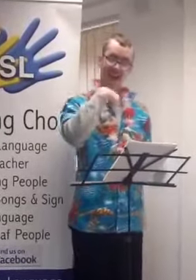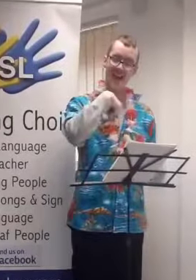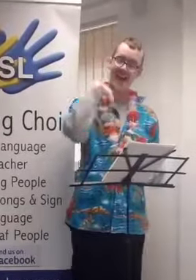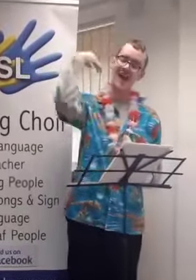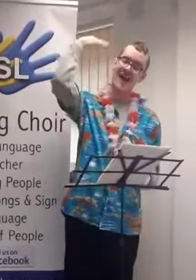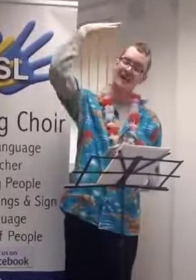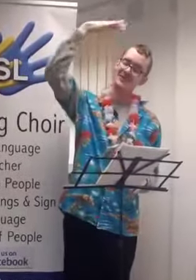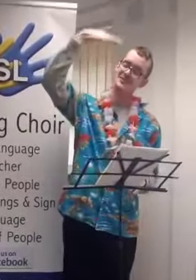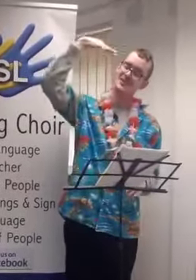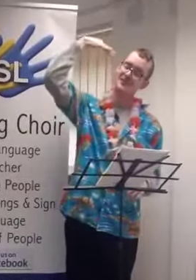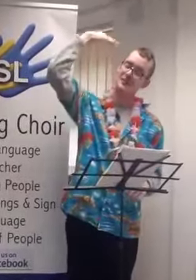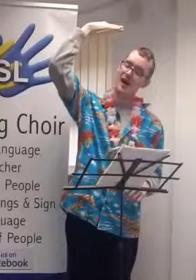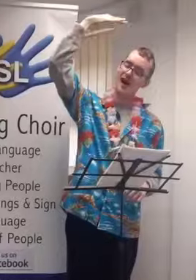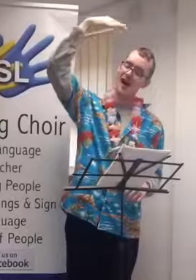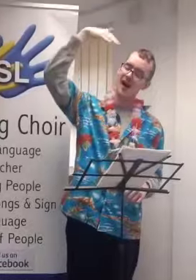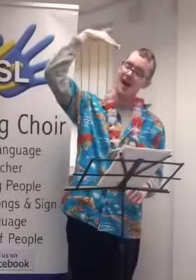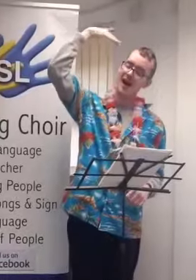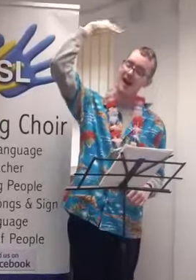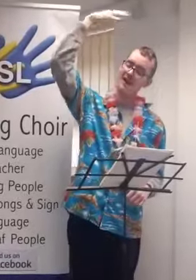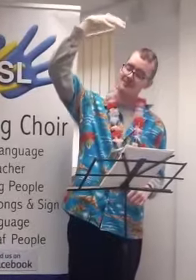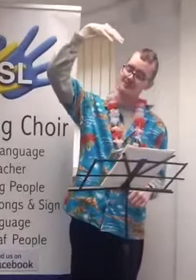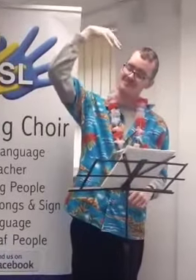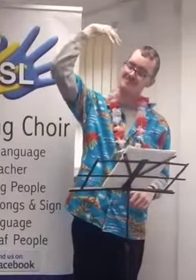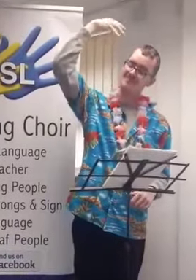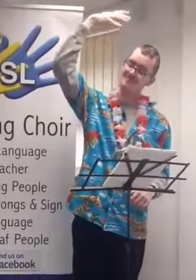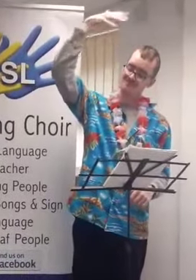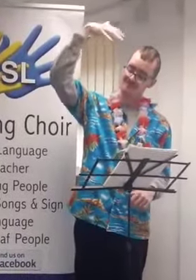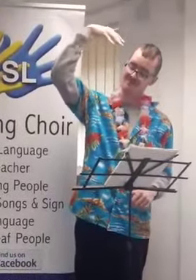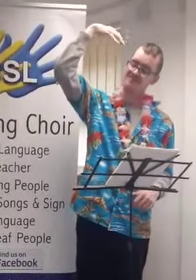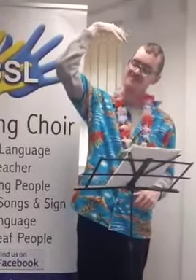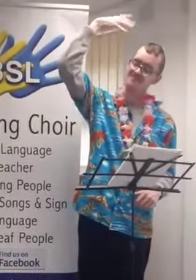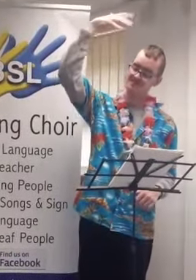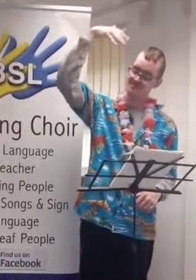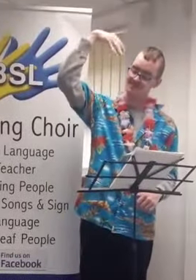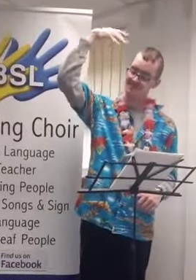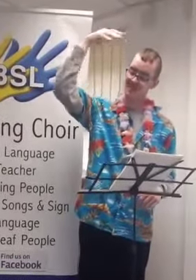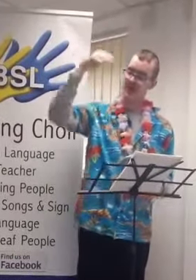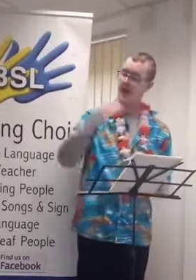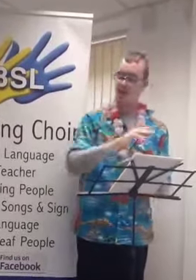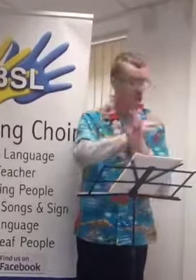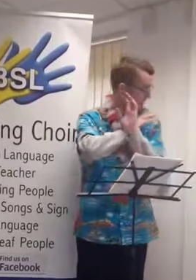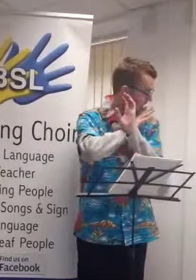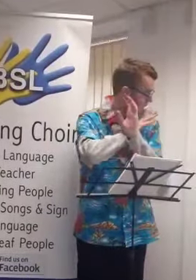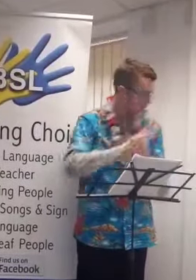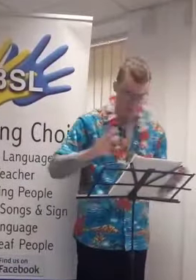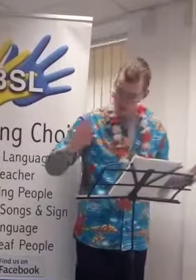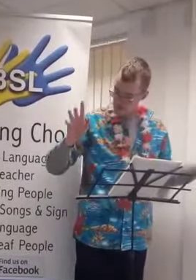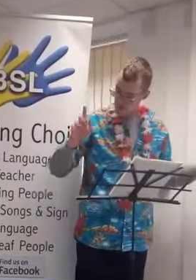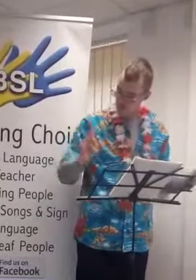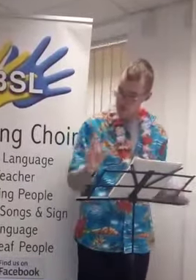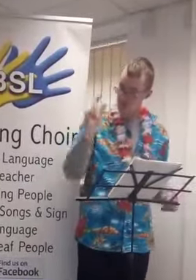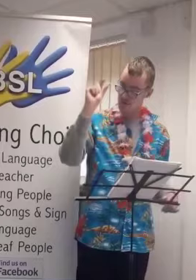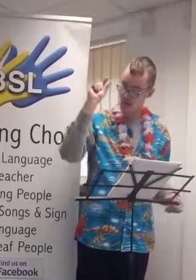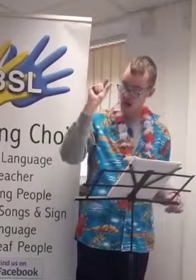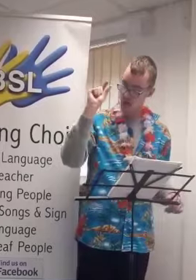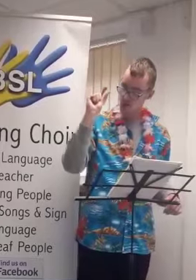to But I'm not the only one,